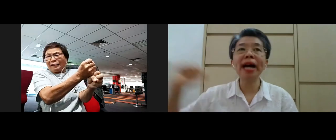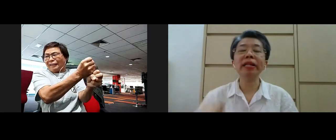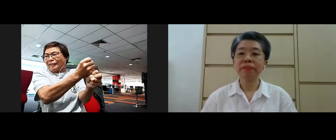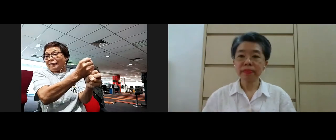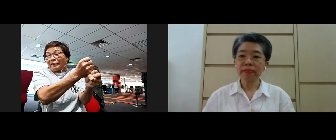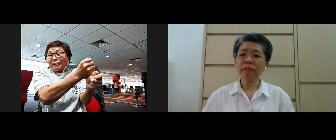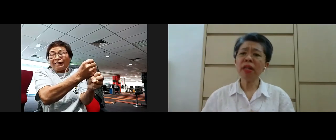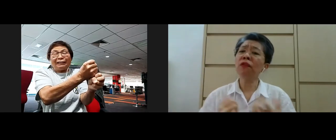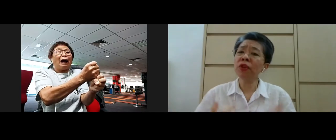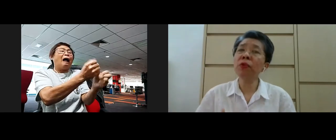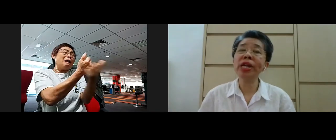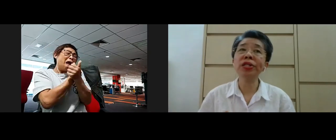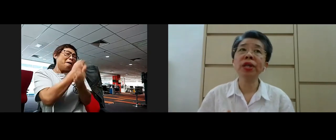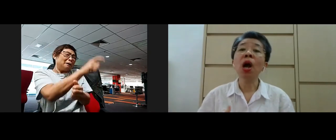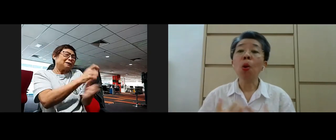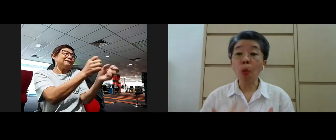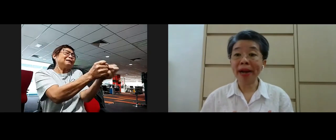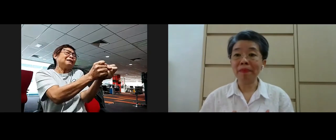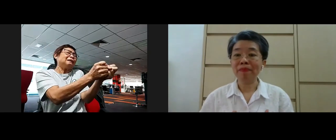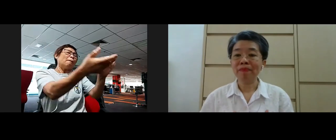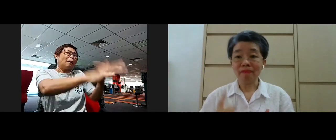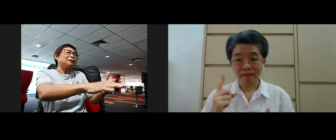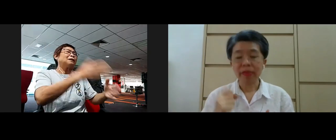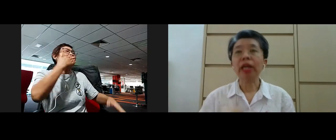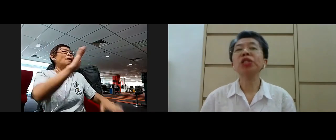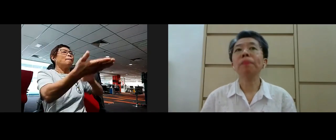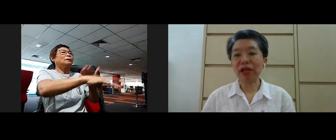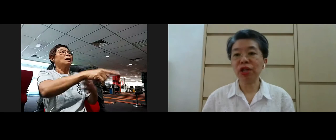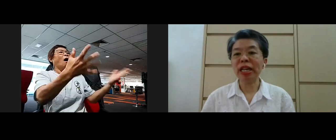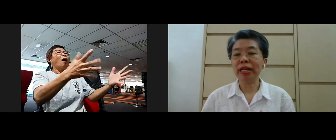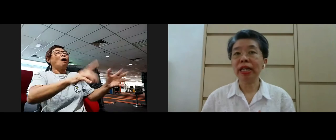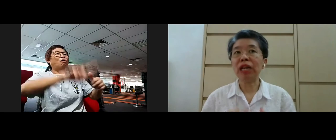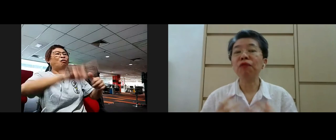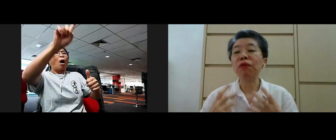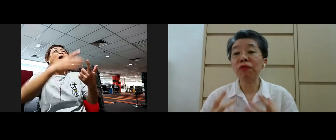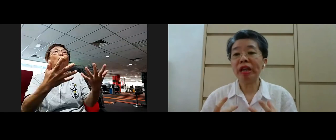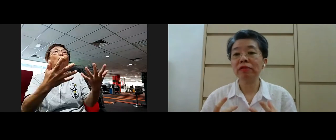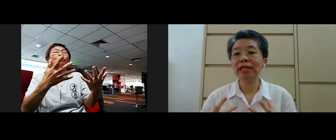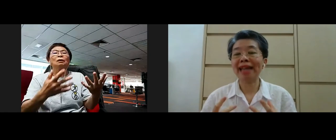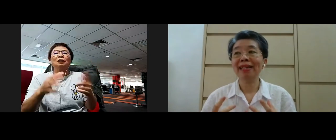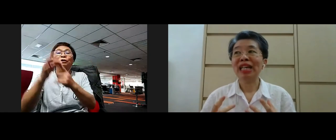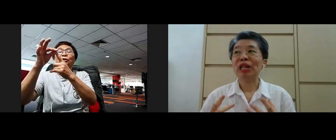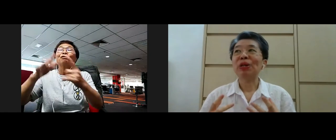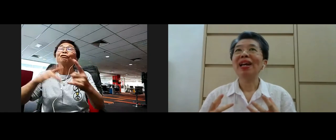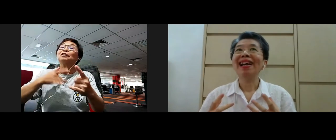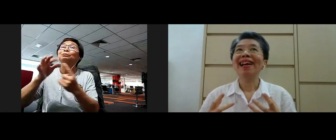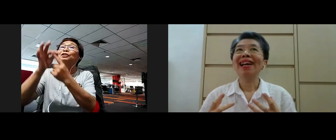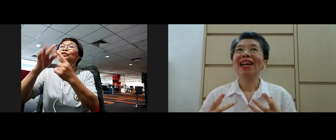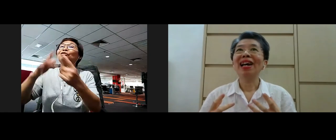said goodbye a few ways one especially if we feel that